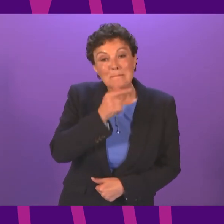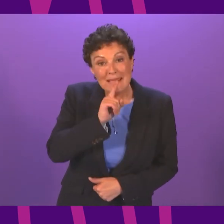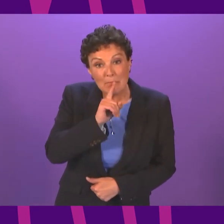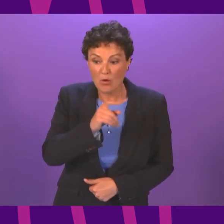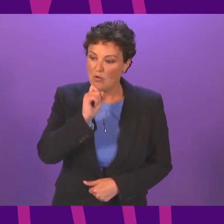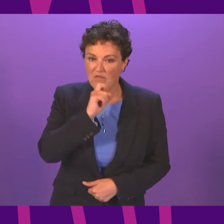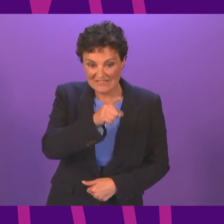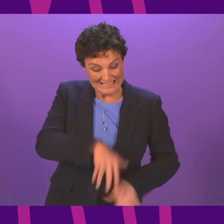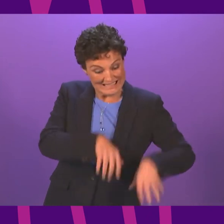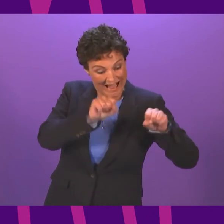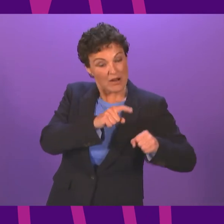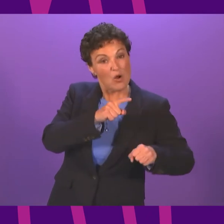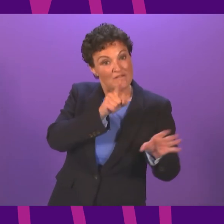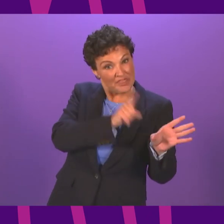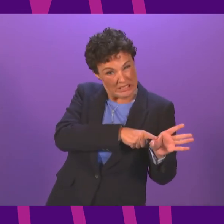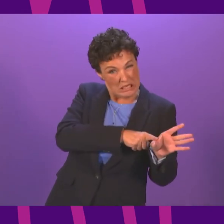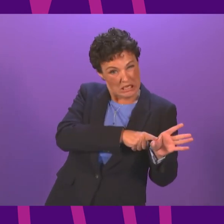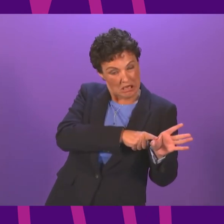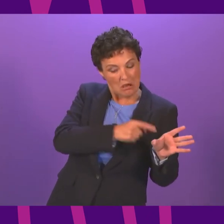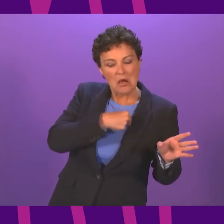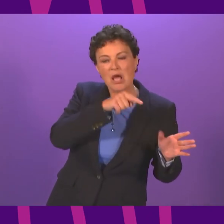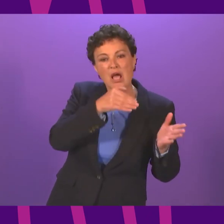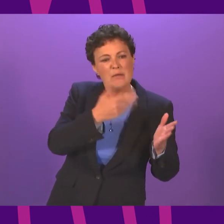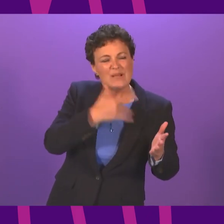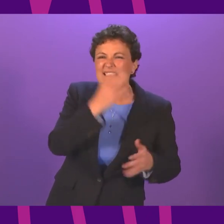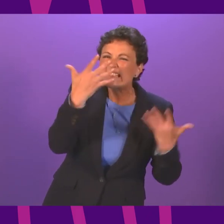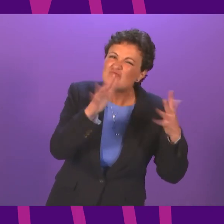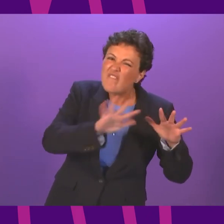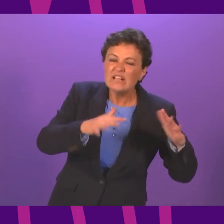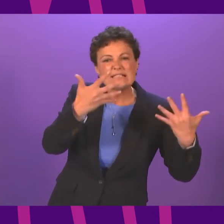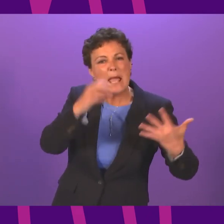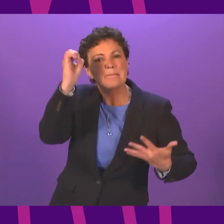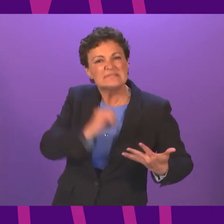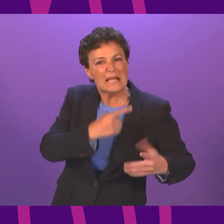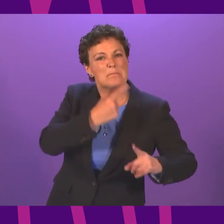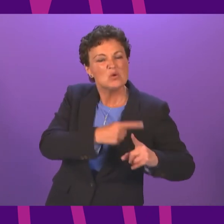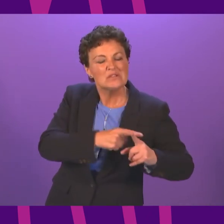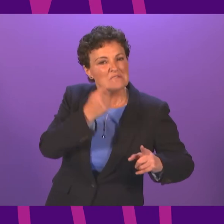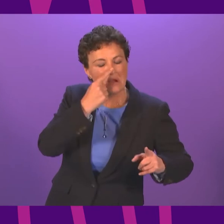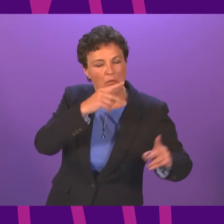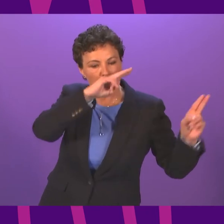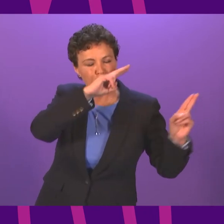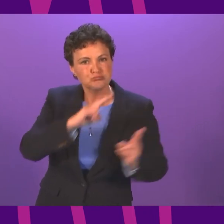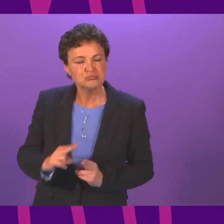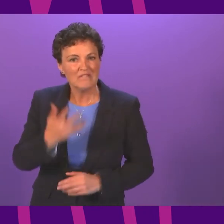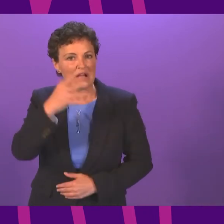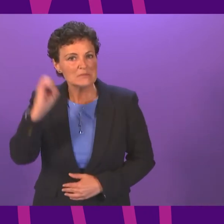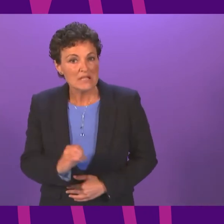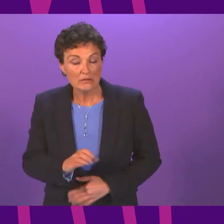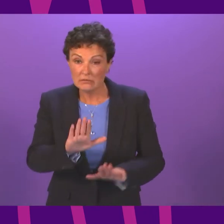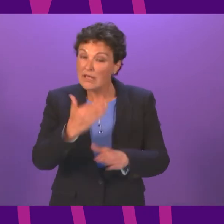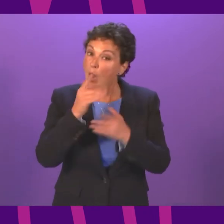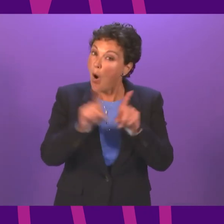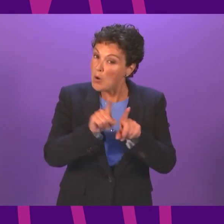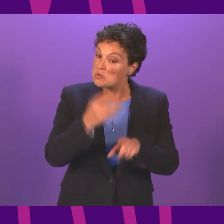positive cases at the start of the year to around 5% now. And COVID patients, on average, are spending less